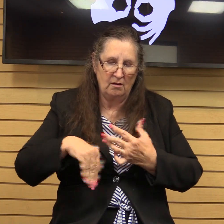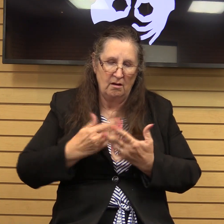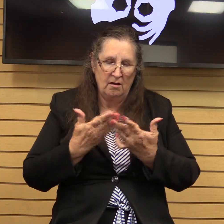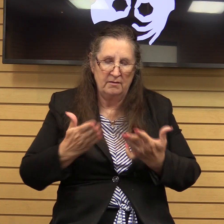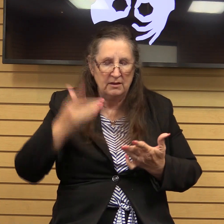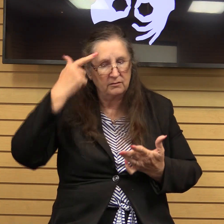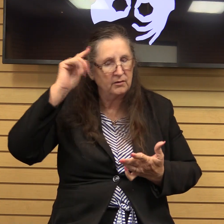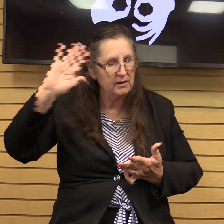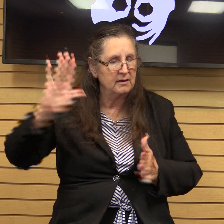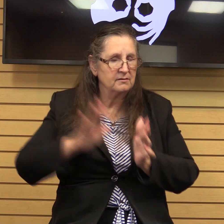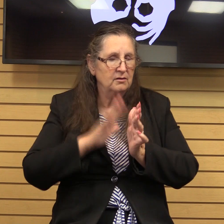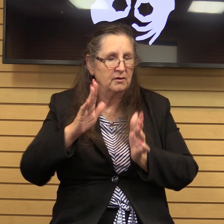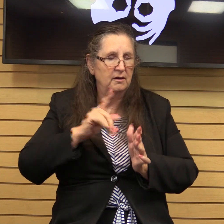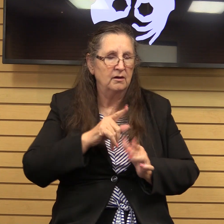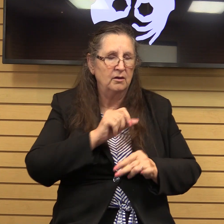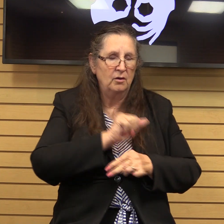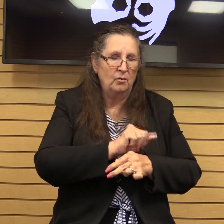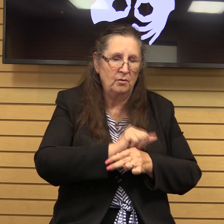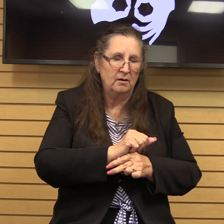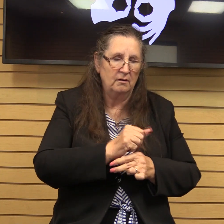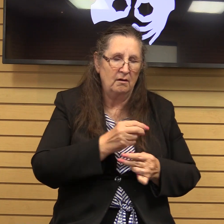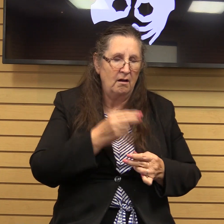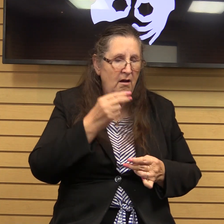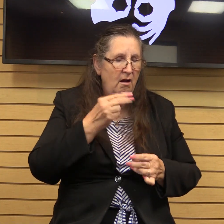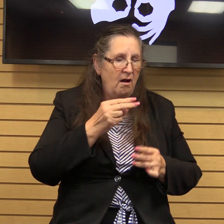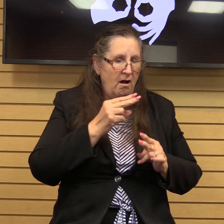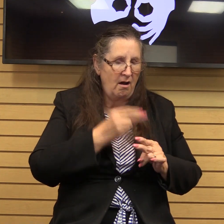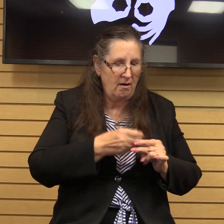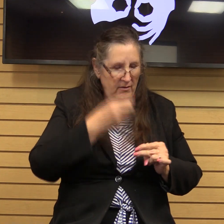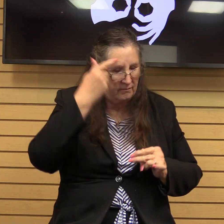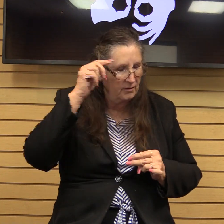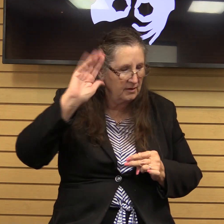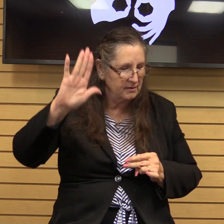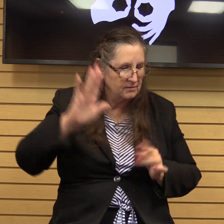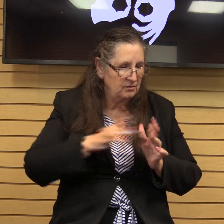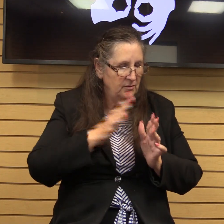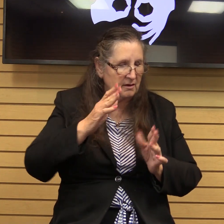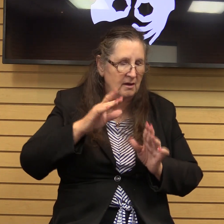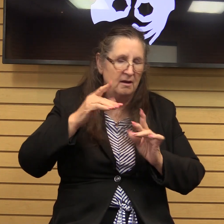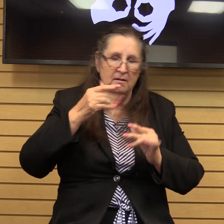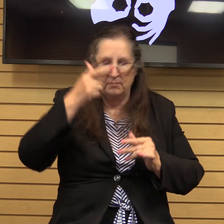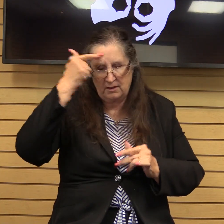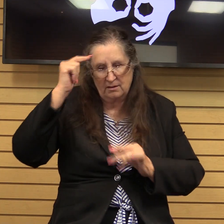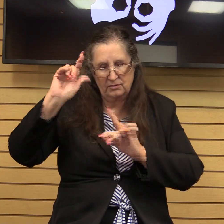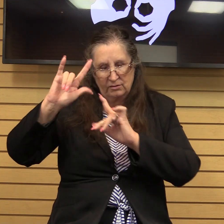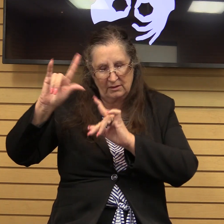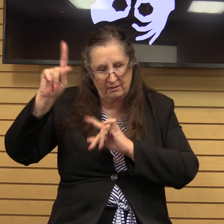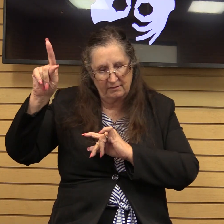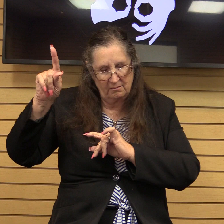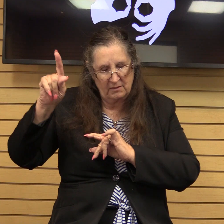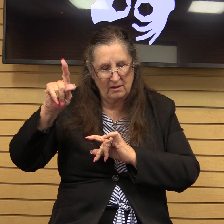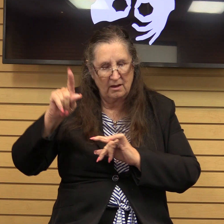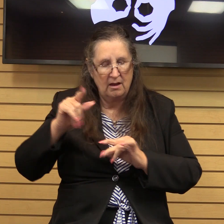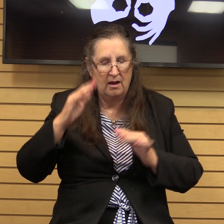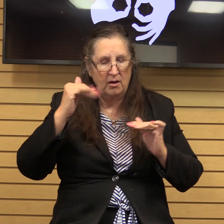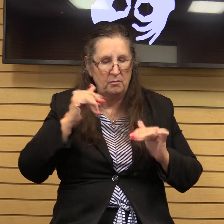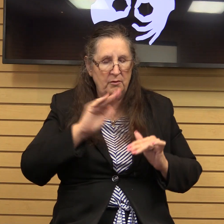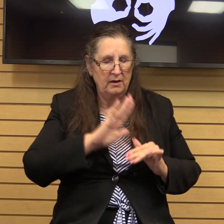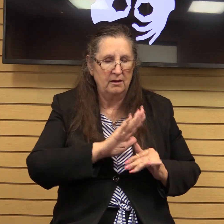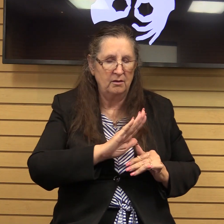hard helping others because you love them and I pray for your hope I pray that your hope grows and you